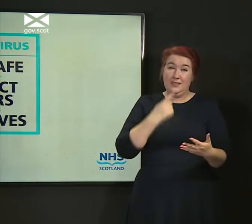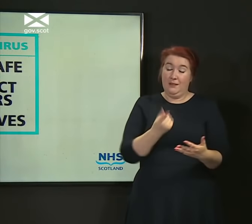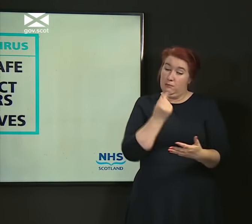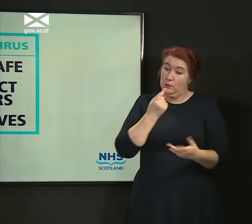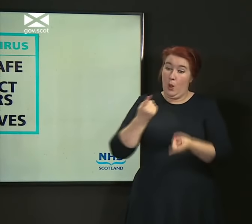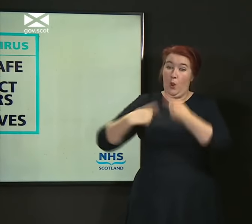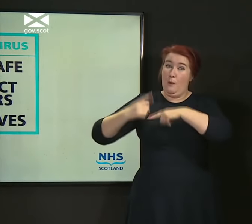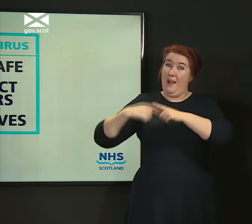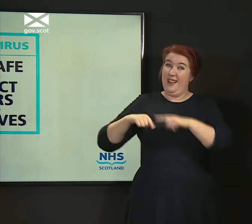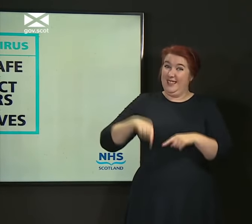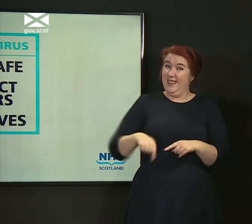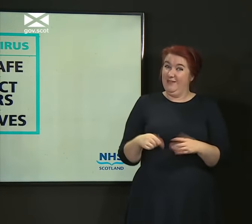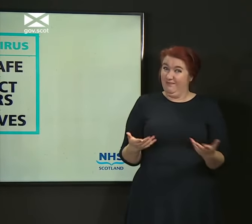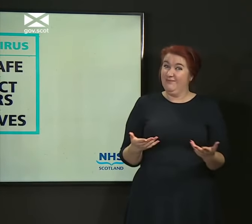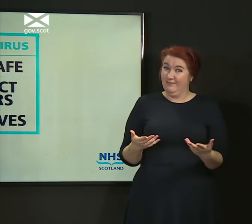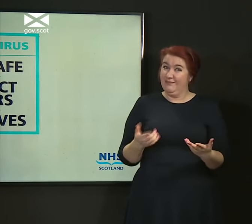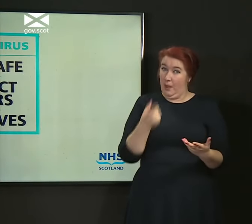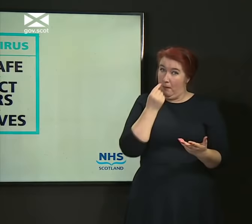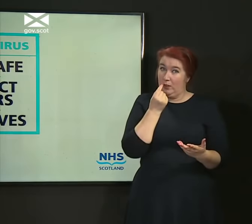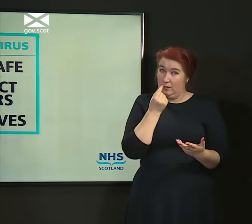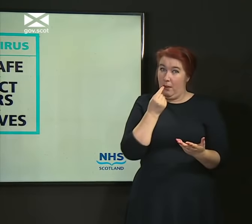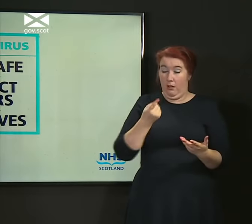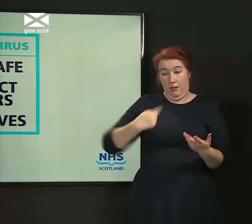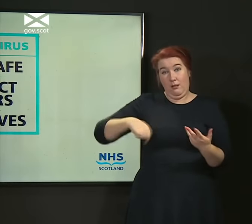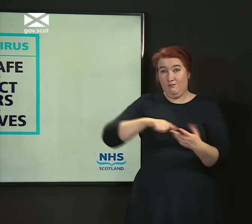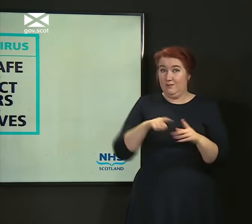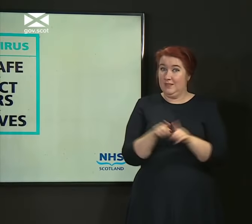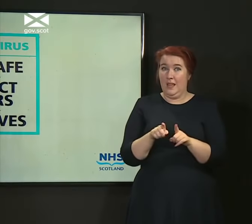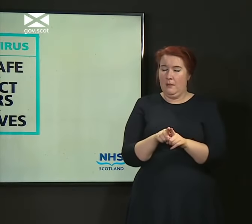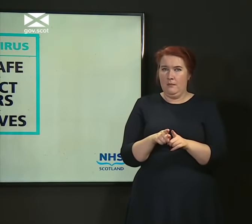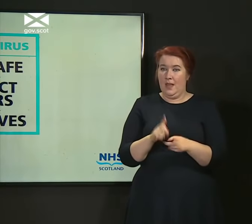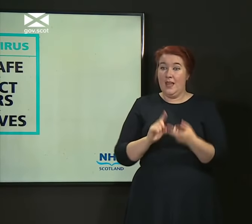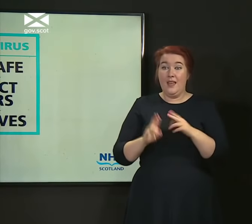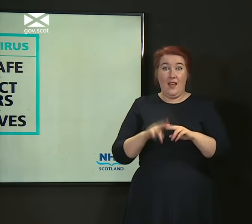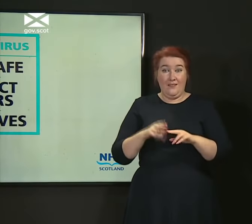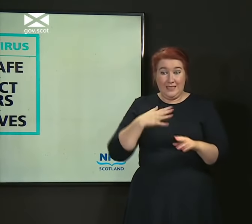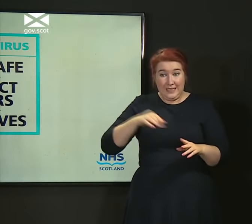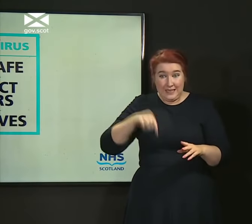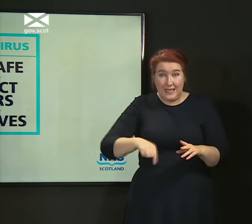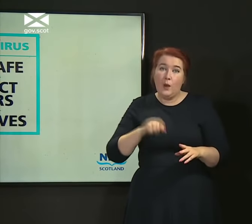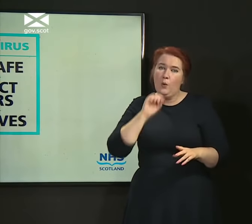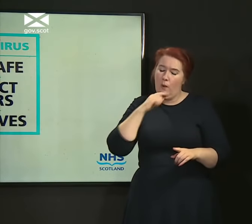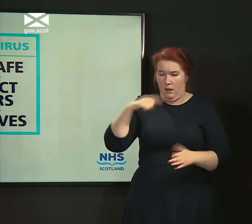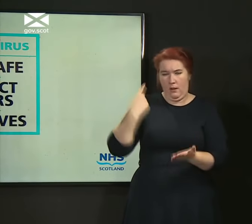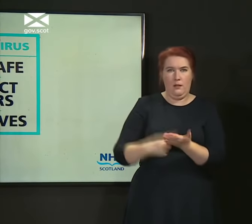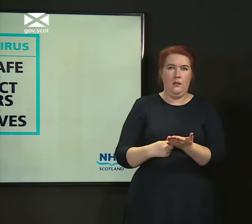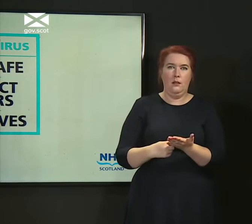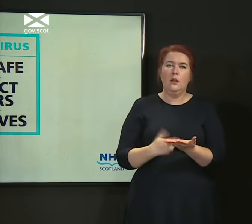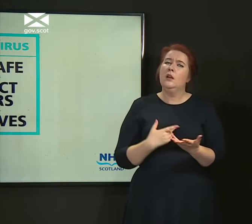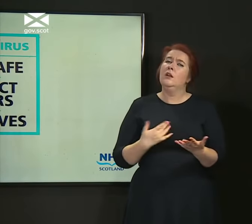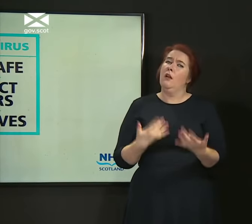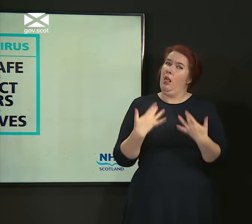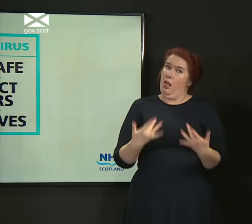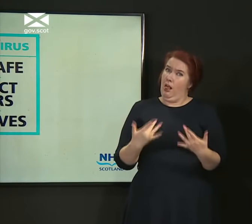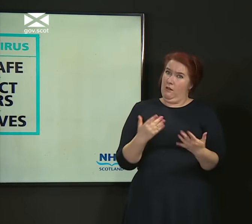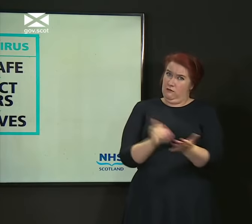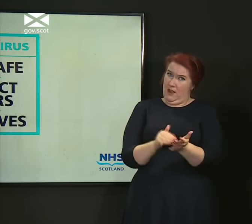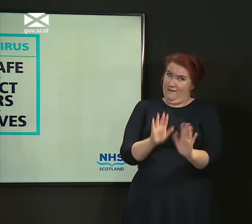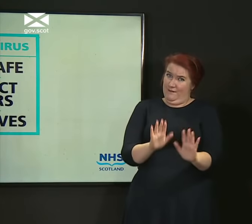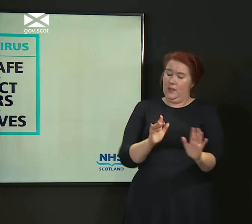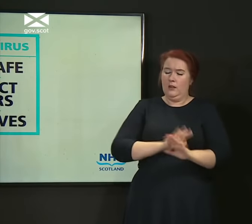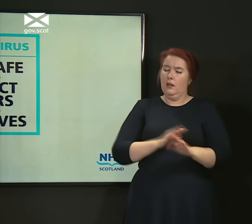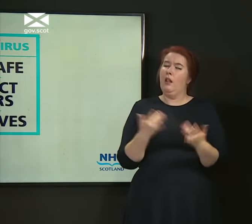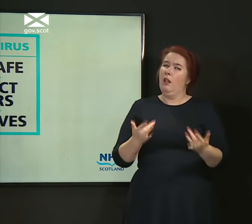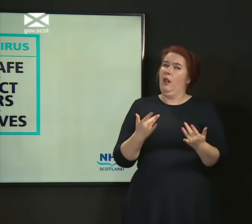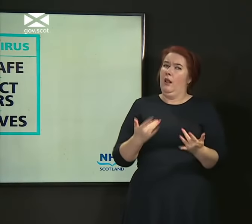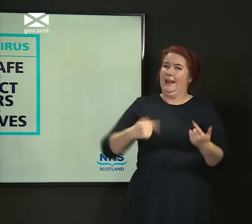is a reverse gear here. We will have to not hesitate if that's what's required. That's not the stage we're at. So please don't misunderstand me.